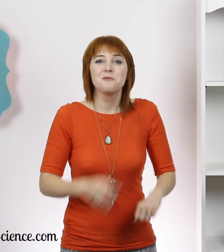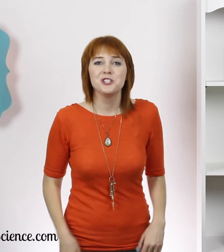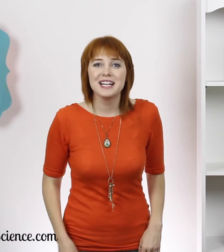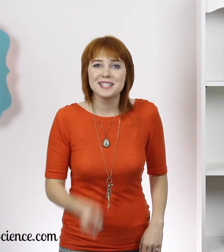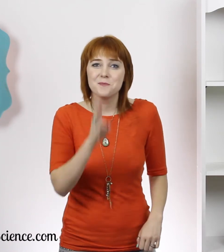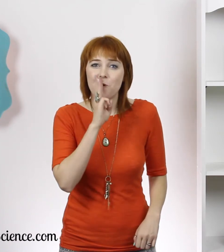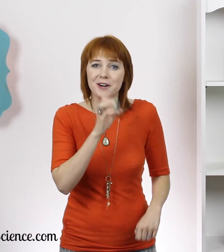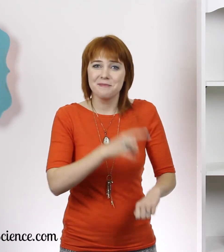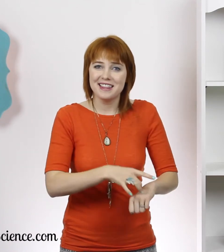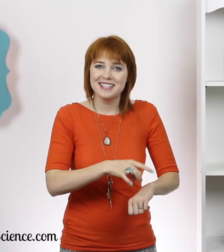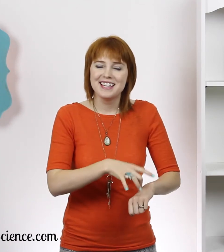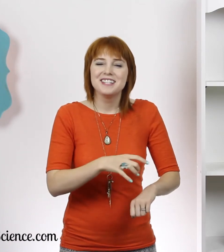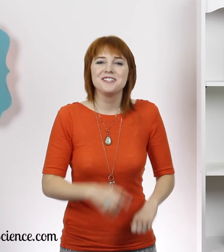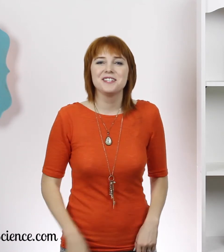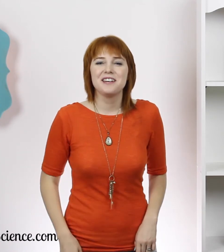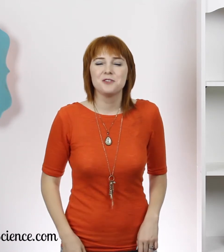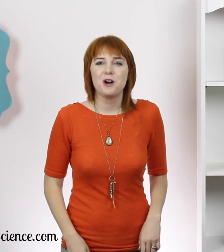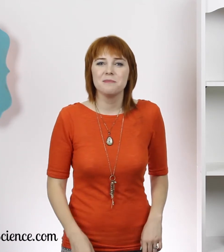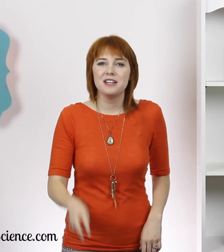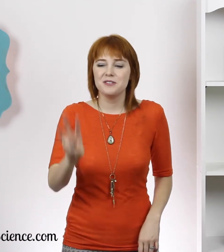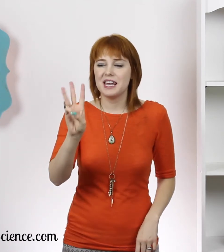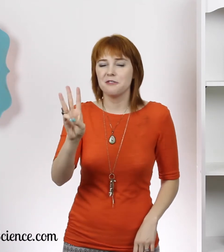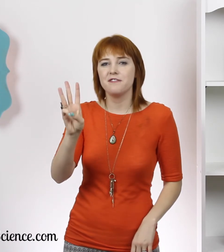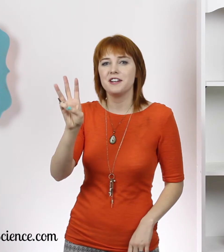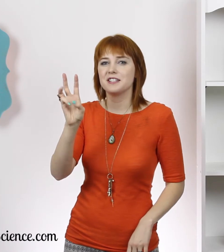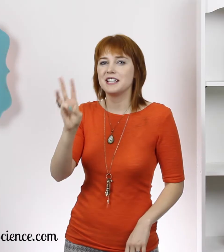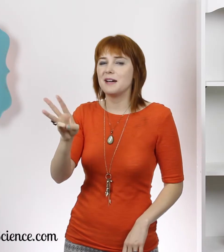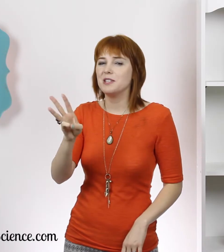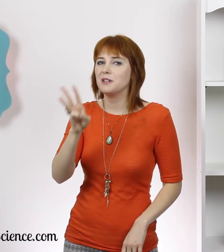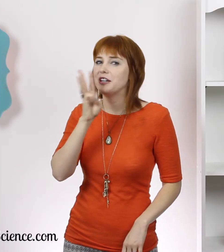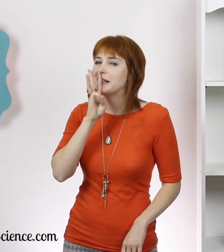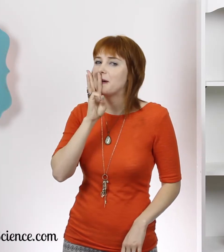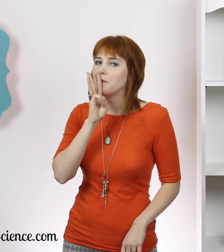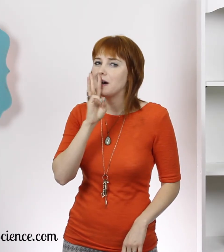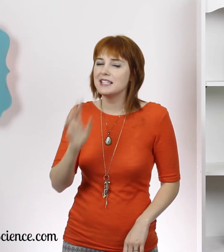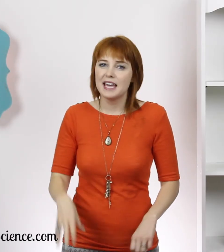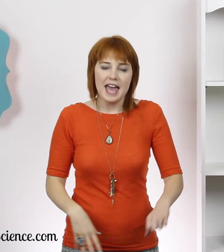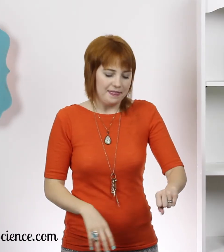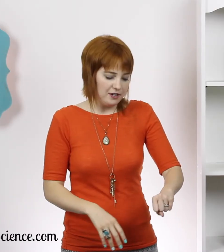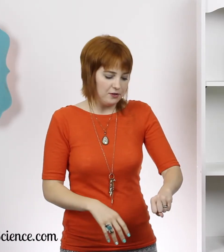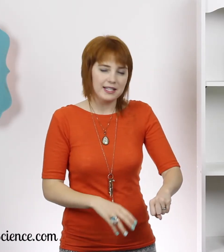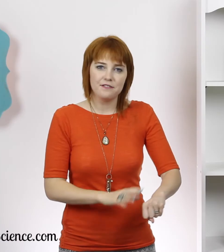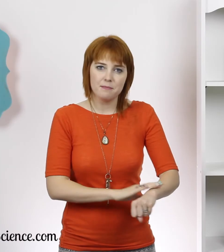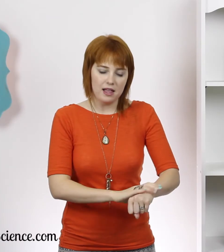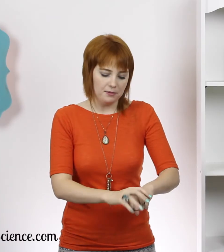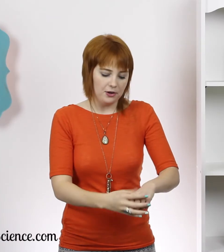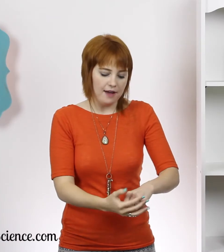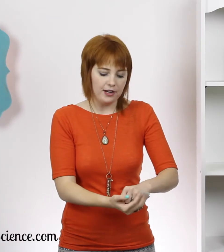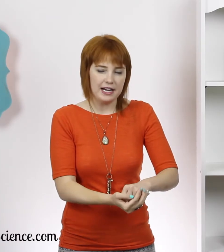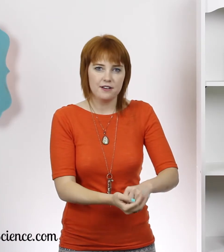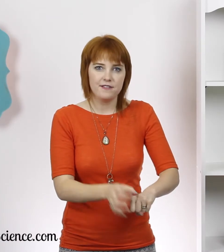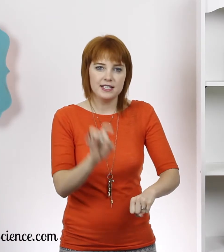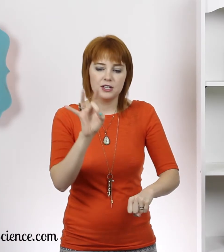Watermelon. Would you like some watermelon? To do the sign for watermelon, you take three fingers and a W and you hit your mouth once and then you do the sign for melon